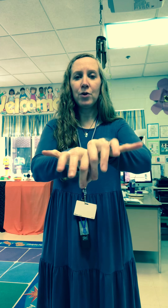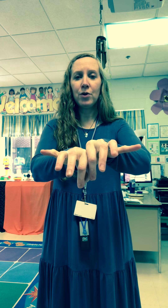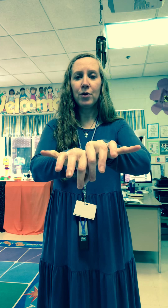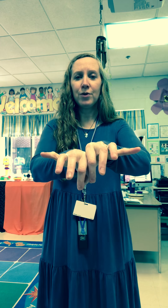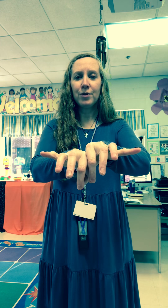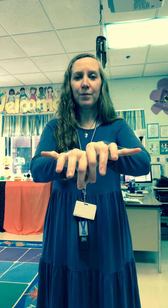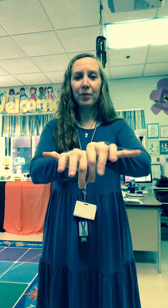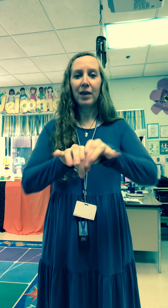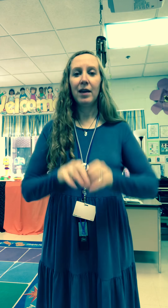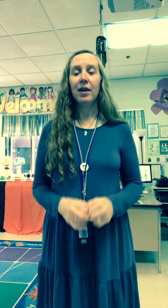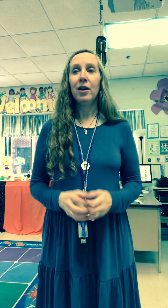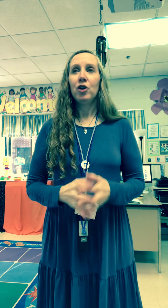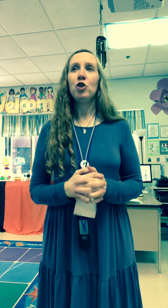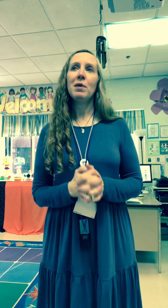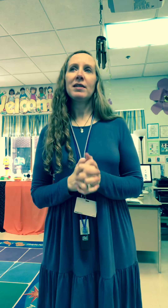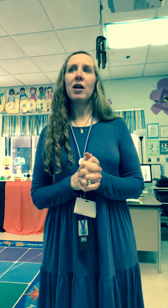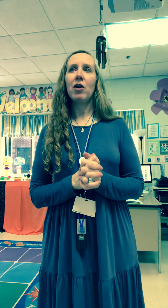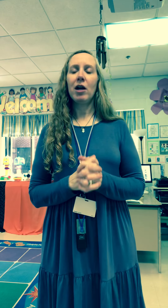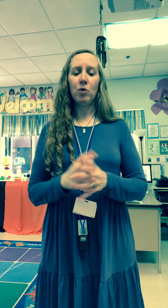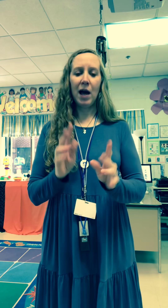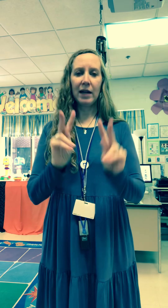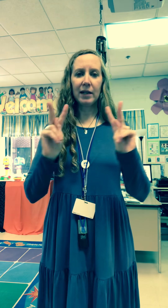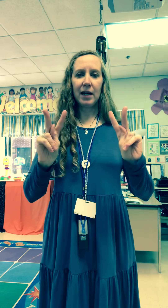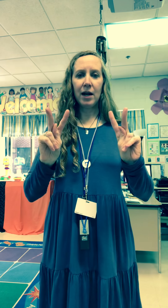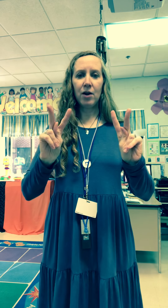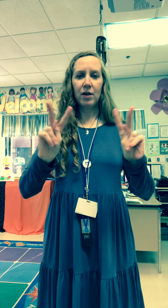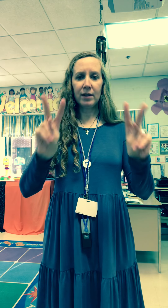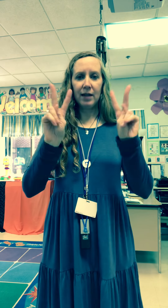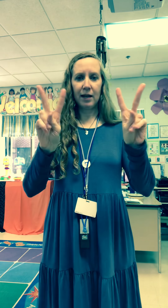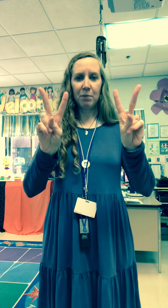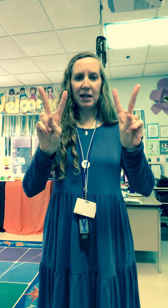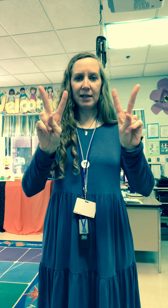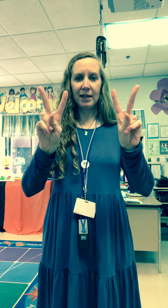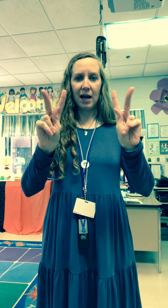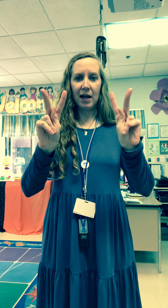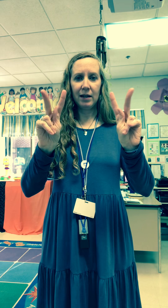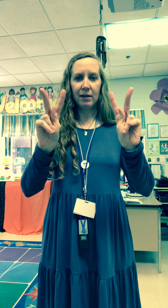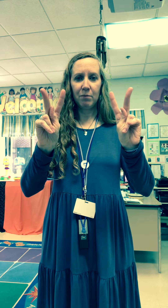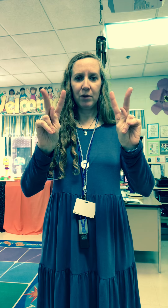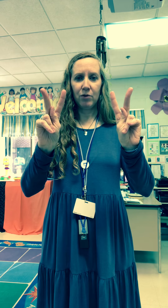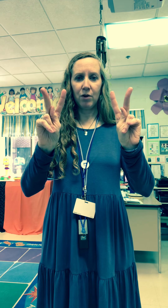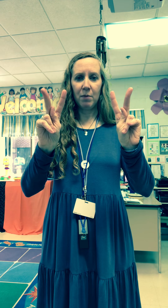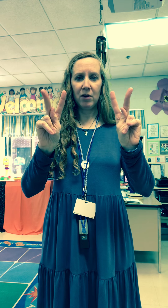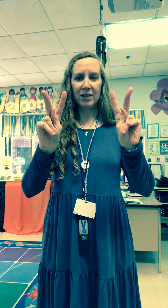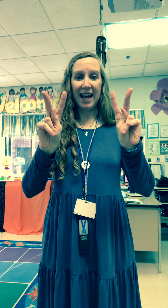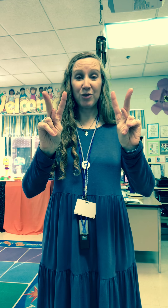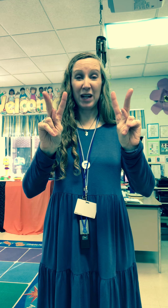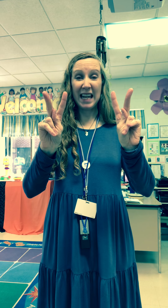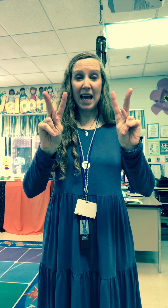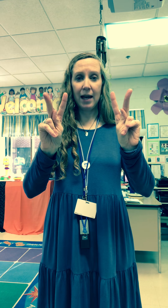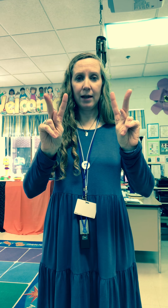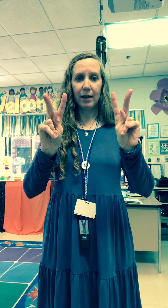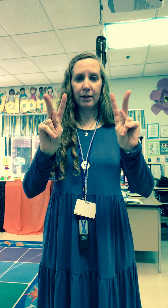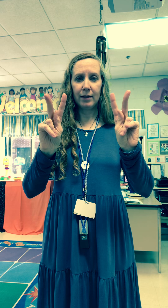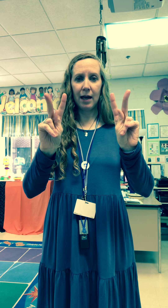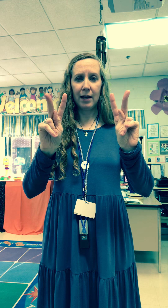you must care how you act care is like peace sign your thumb here is actually a K in sign